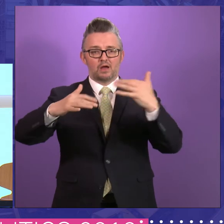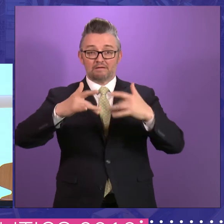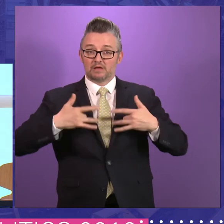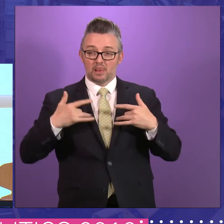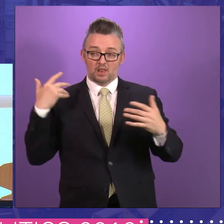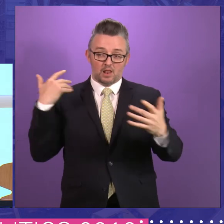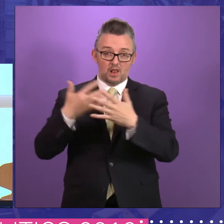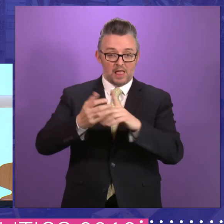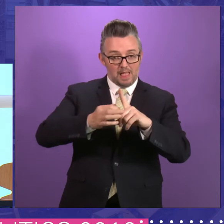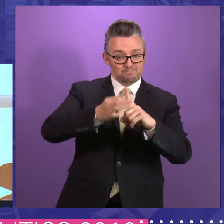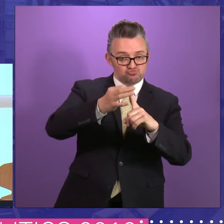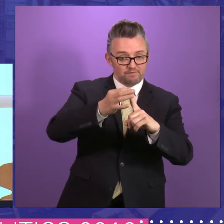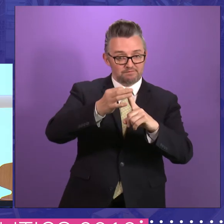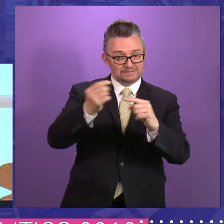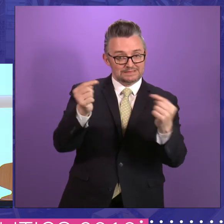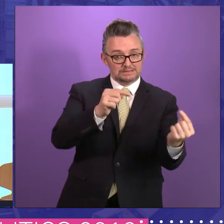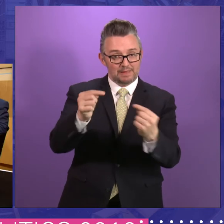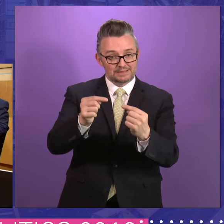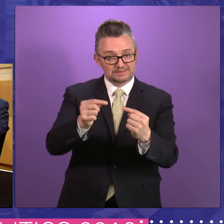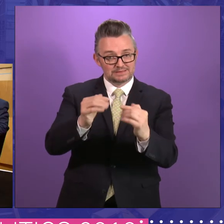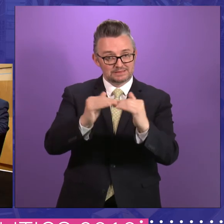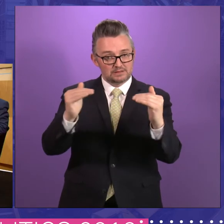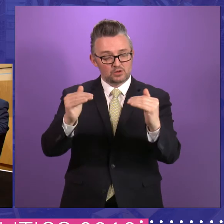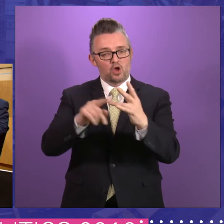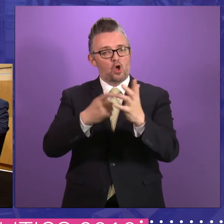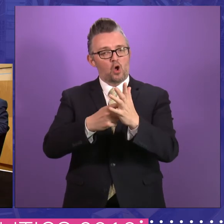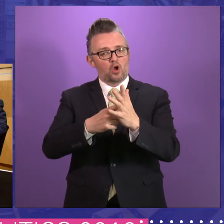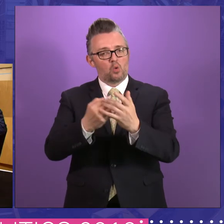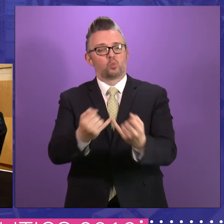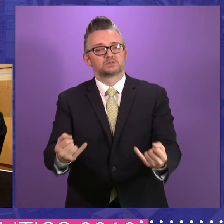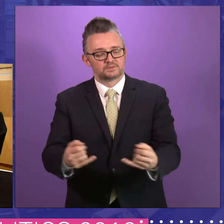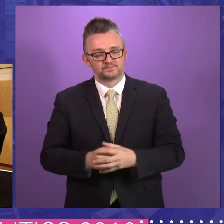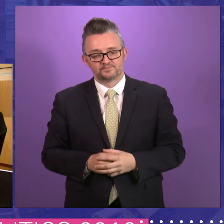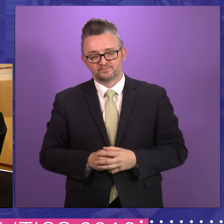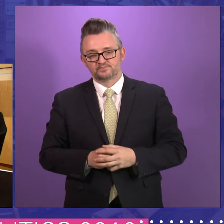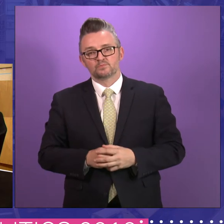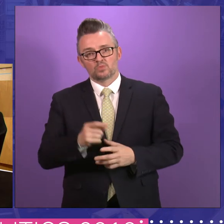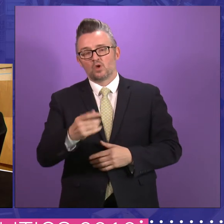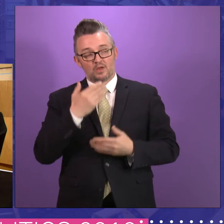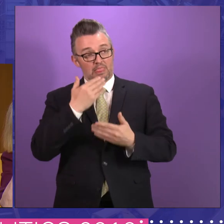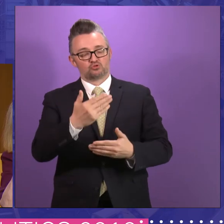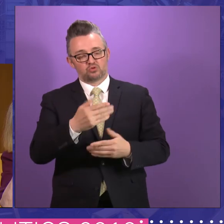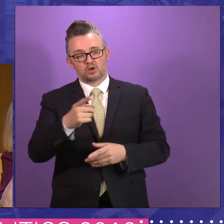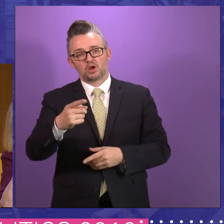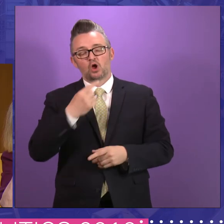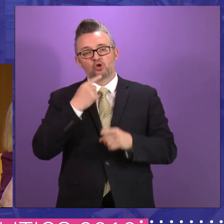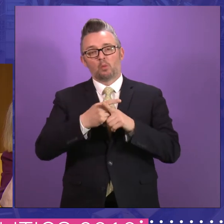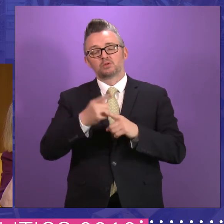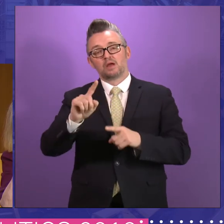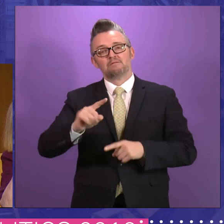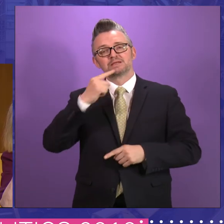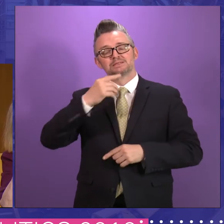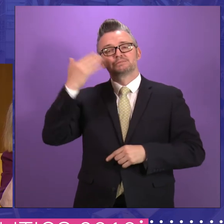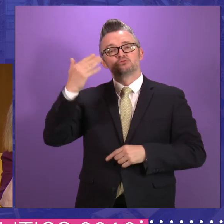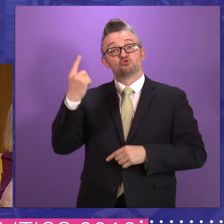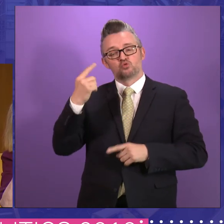improved the standard of debate. Very good. We'll have a think with that. know that Kenny Ferguson was talking about the first speech by Donald Dewar,